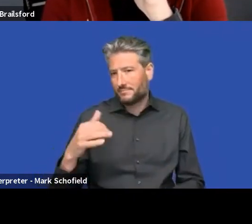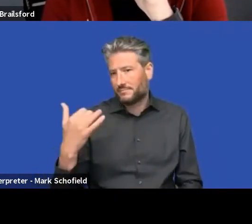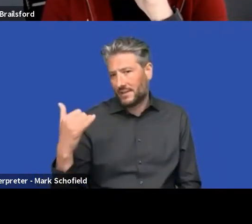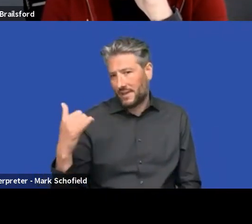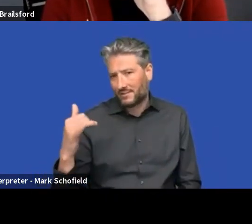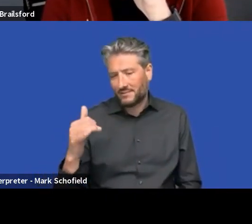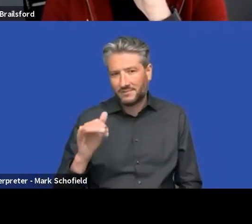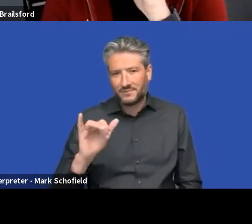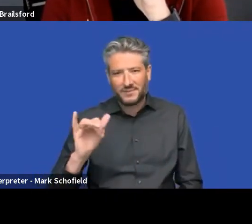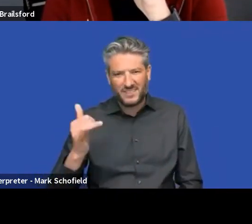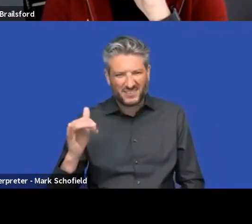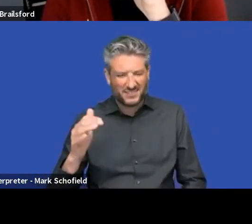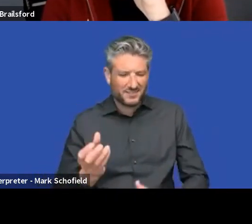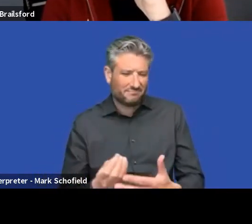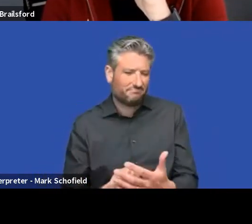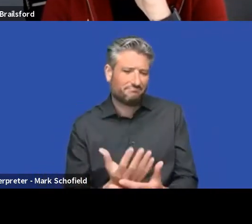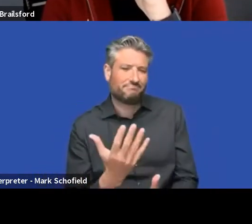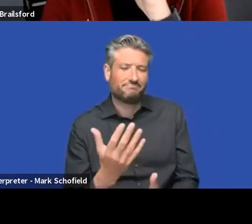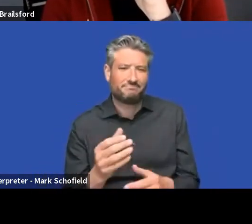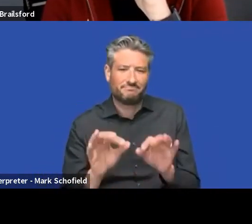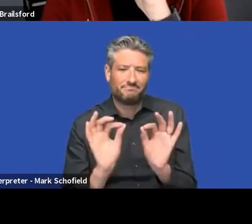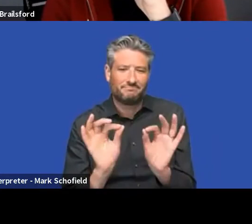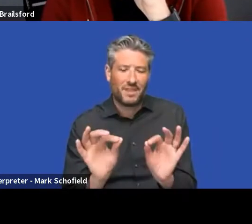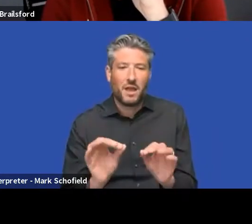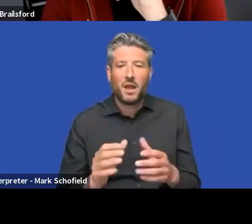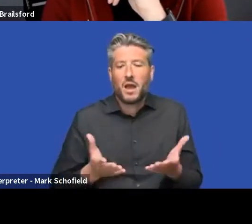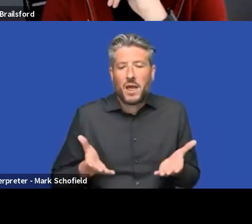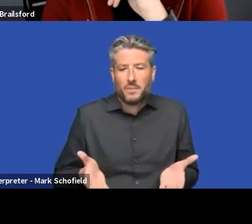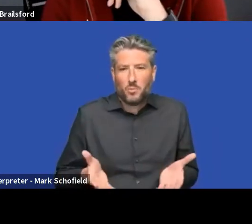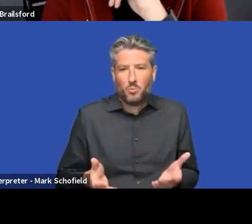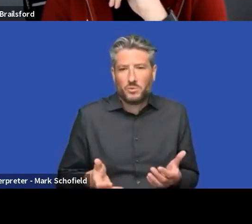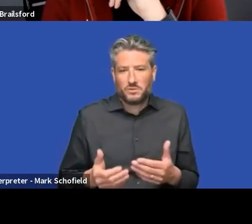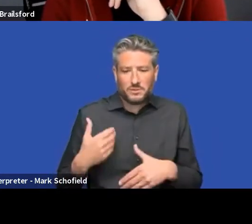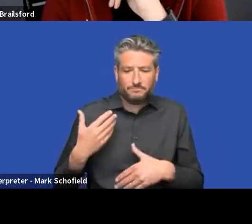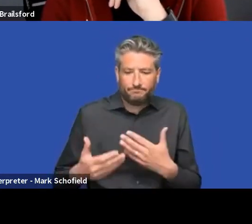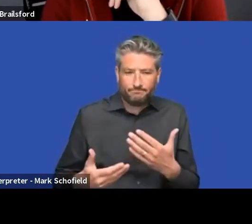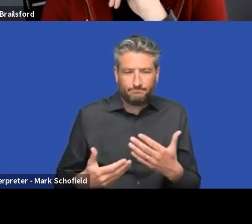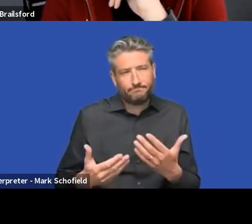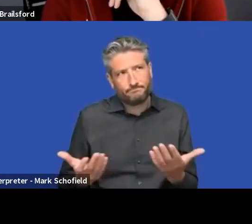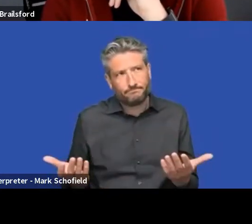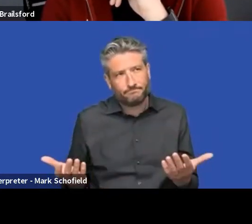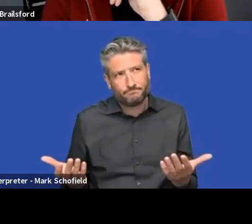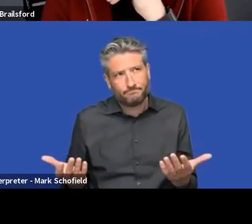as we are quite limited today. Yeah, I guess we'll get onto that later.